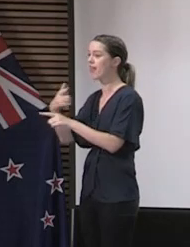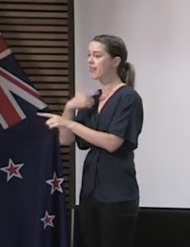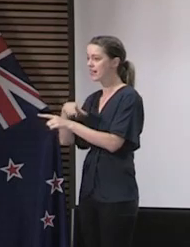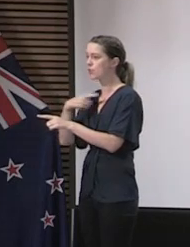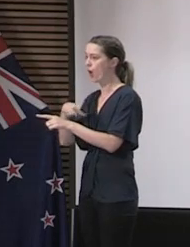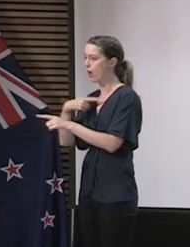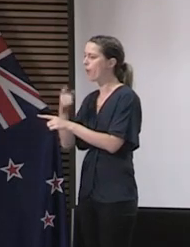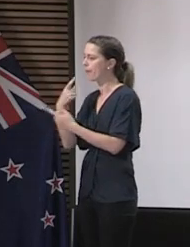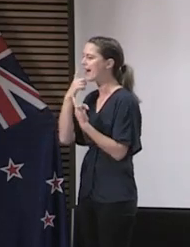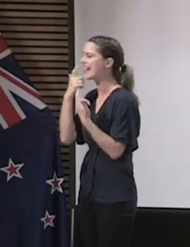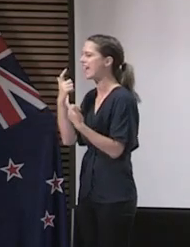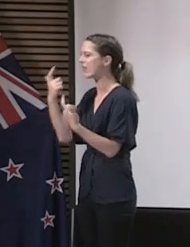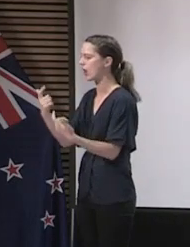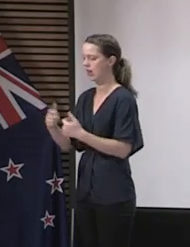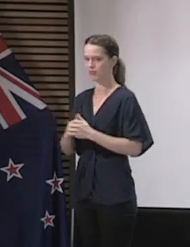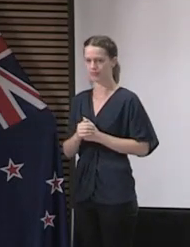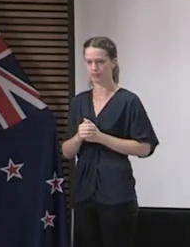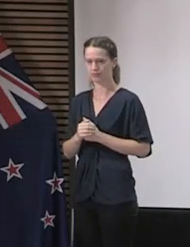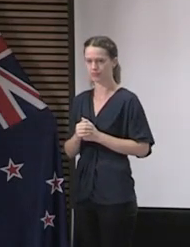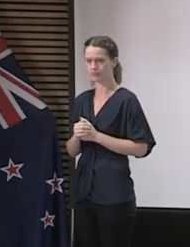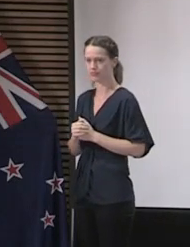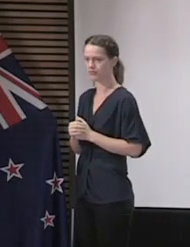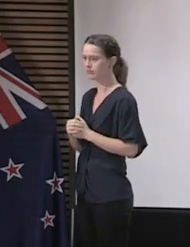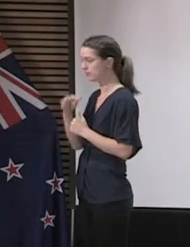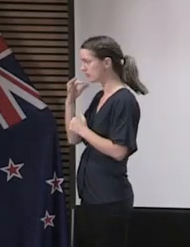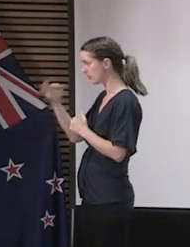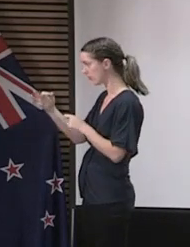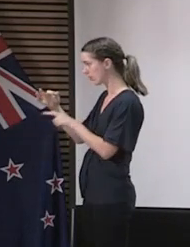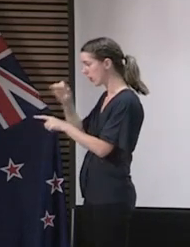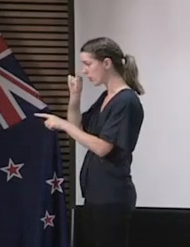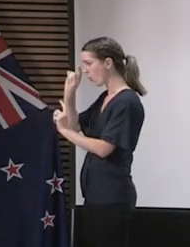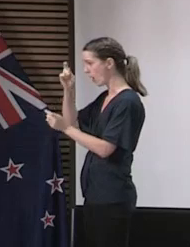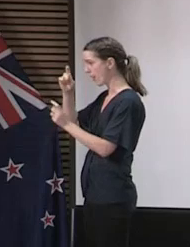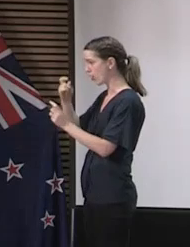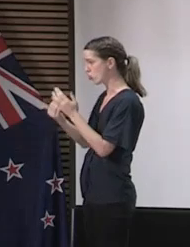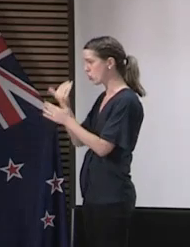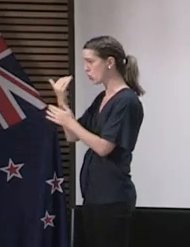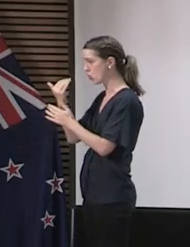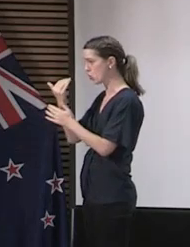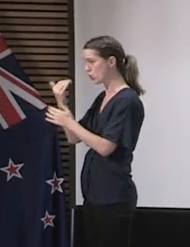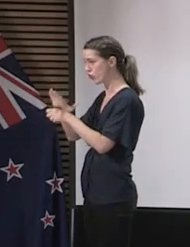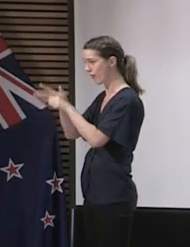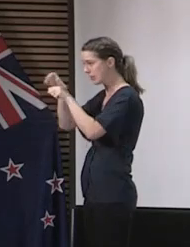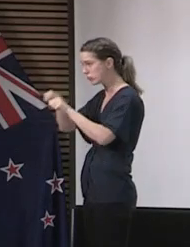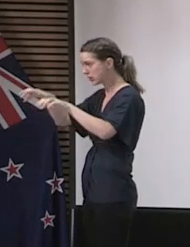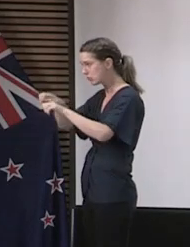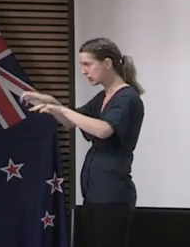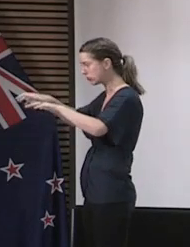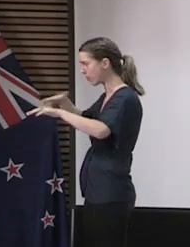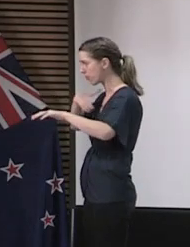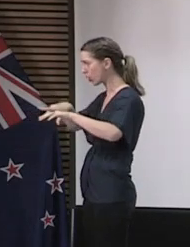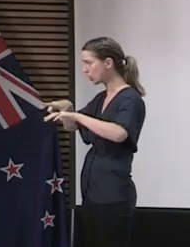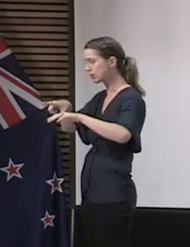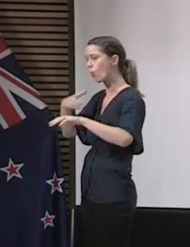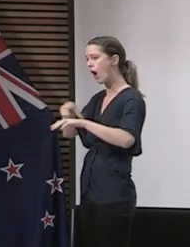we're stepping cautiously. On that, are you concerned about creating new potential chains of transmission from all of these bubbles in Level 3 expanding?